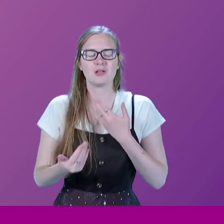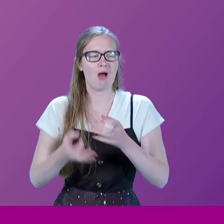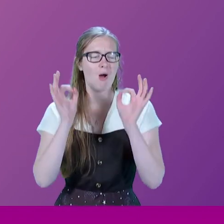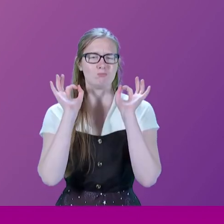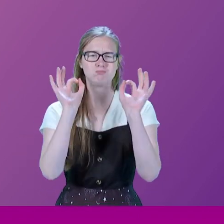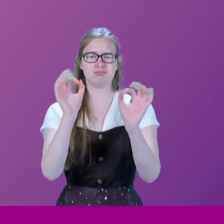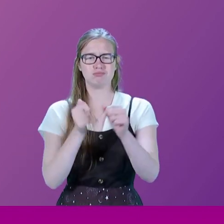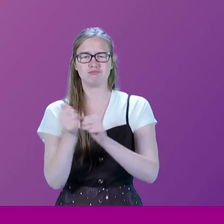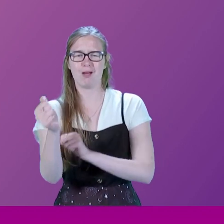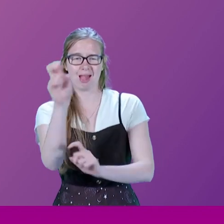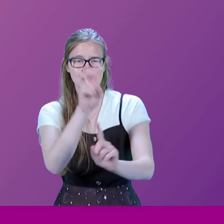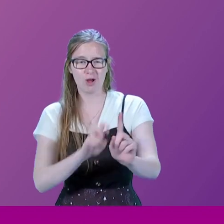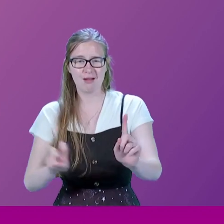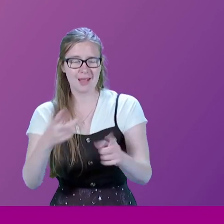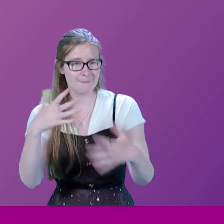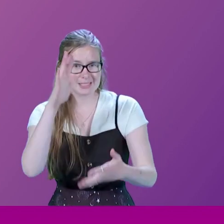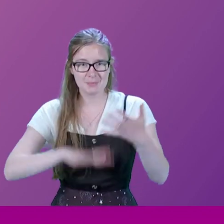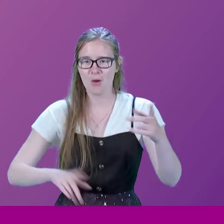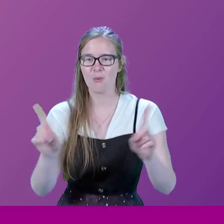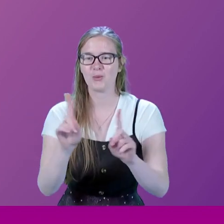journey that you have experienced?